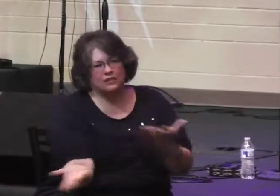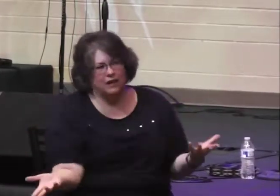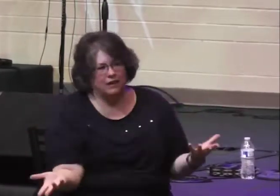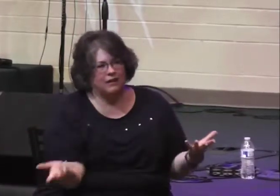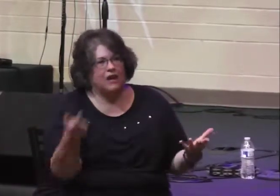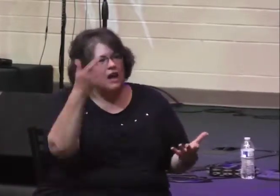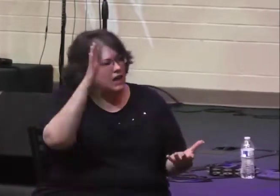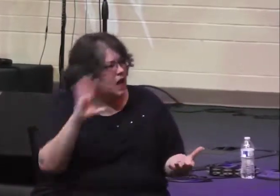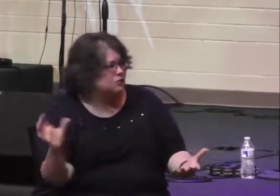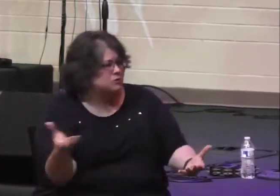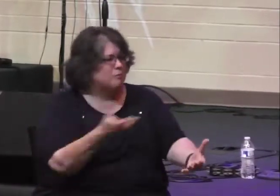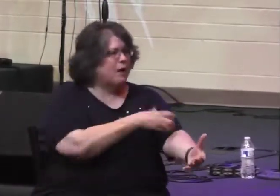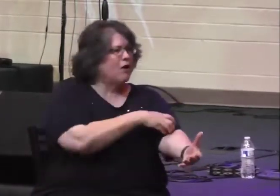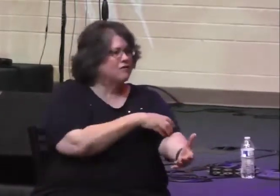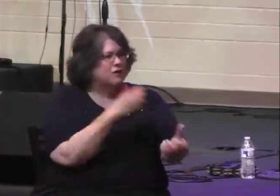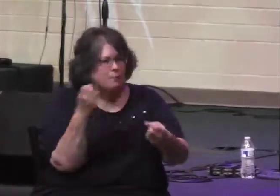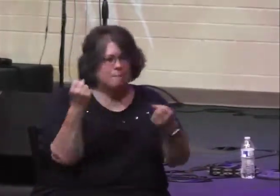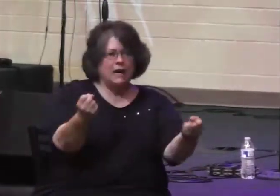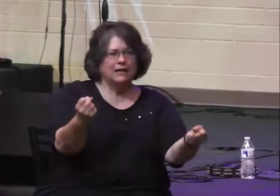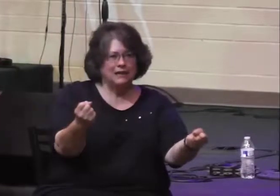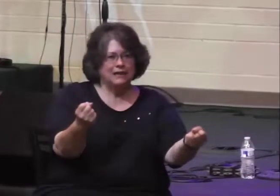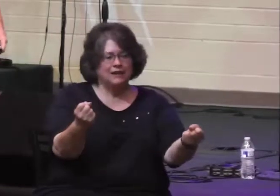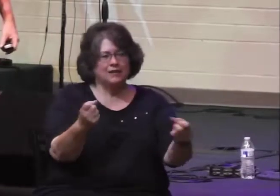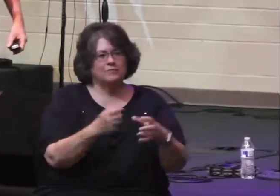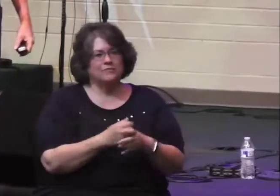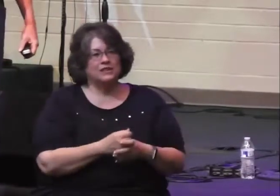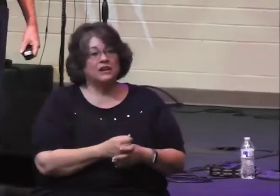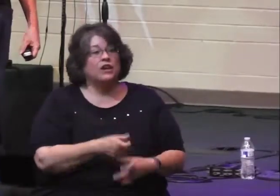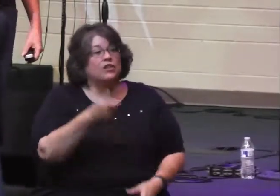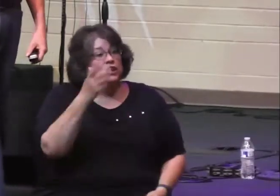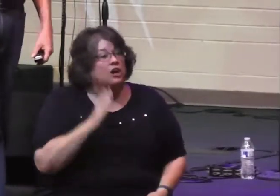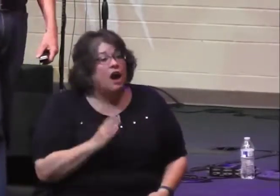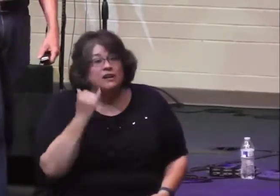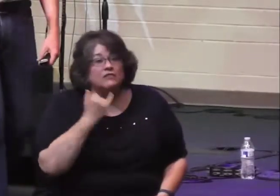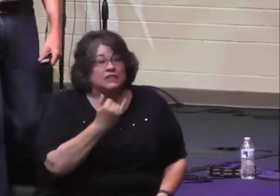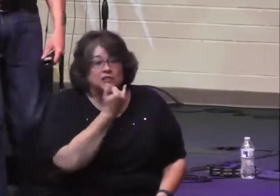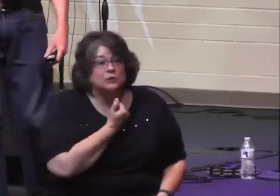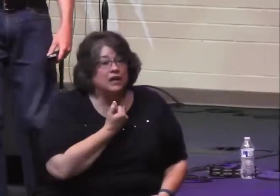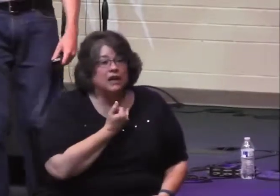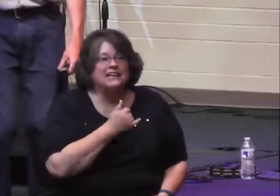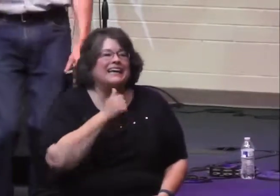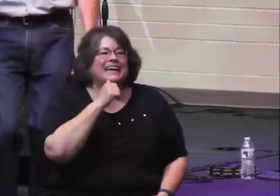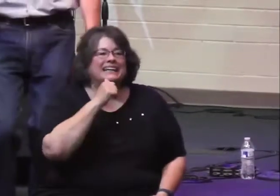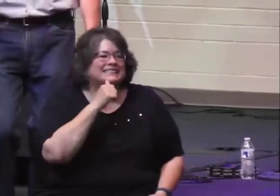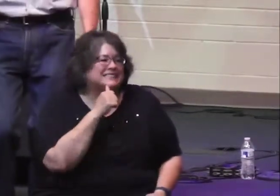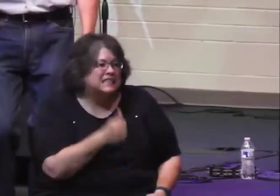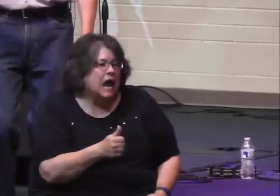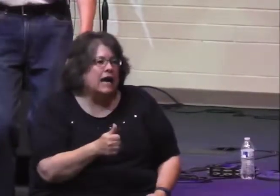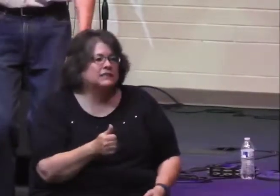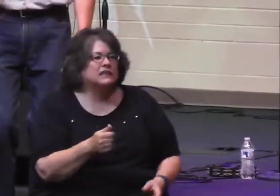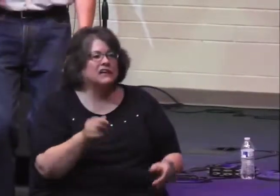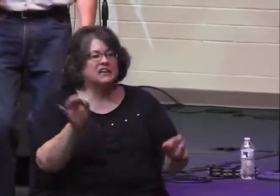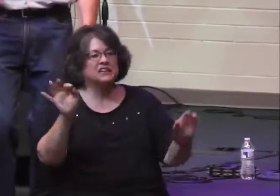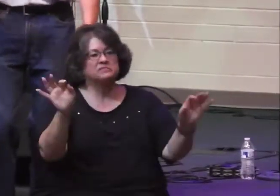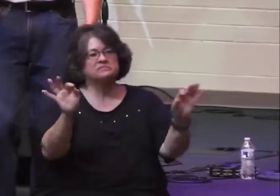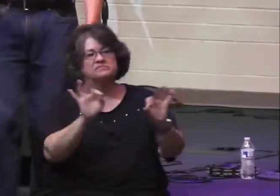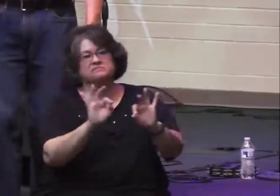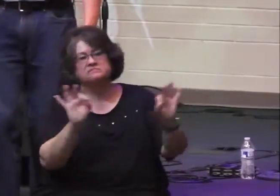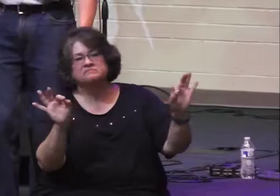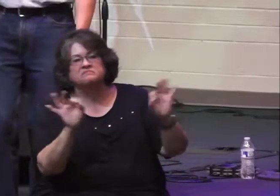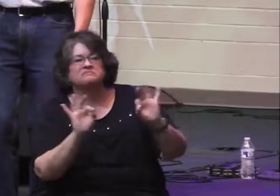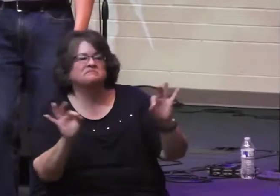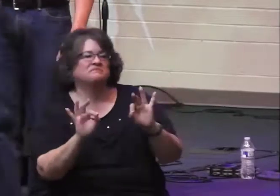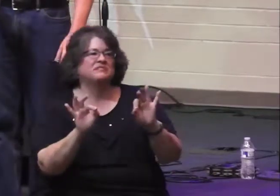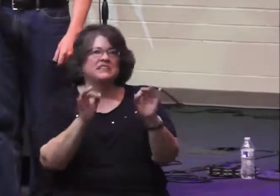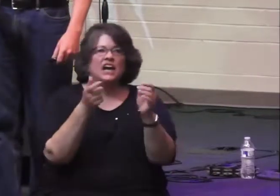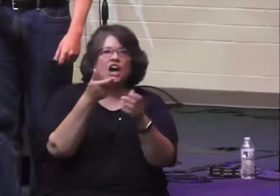of power and might. Here's the thing. The God of Israel is not a petty